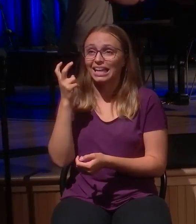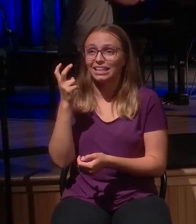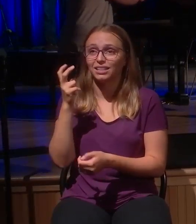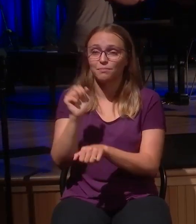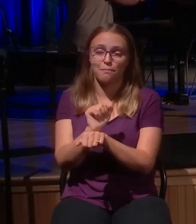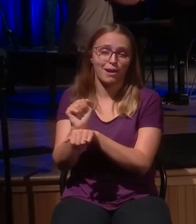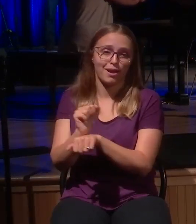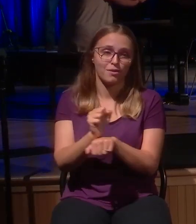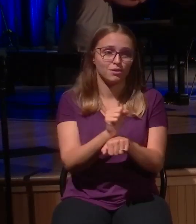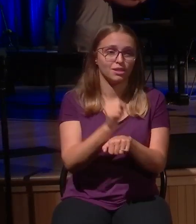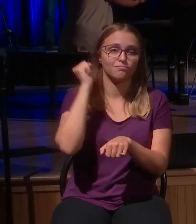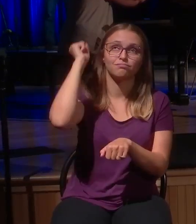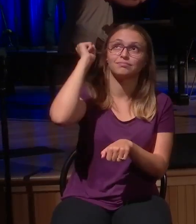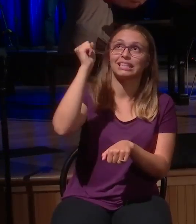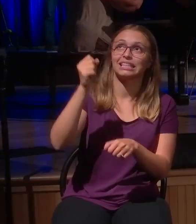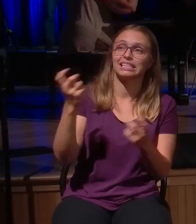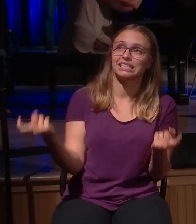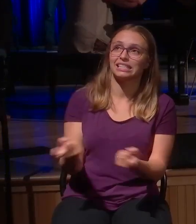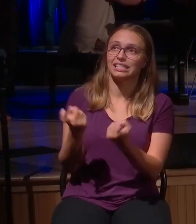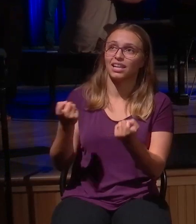we pray with longing. Reach our prodigals.